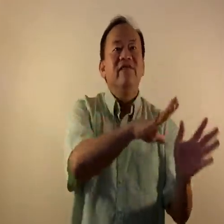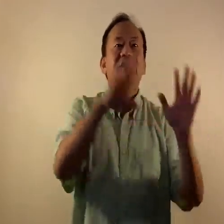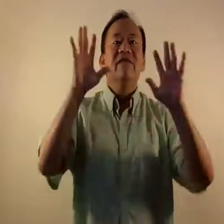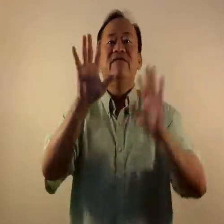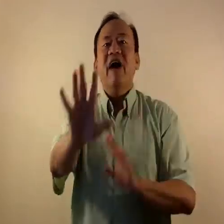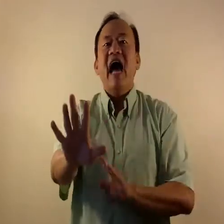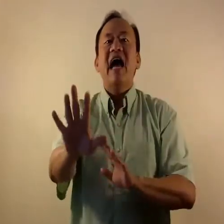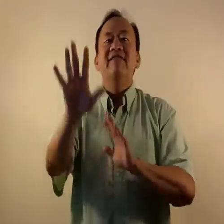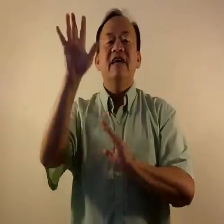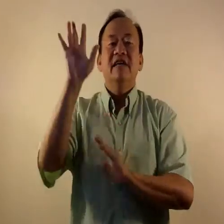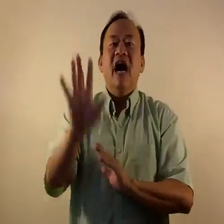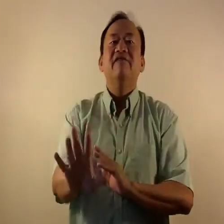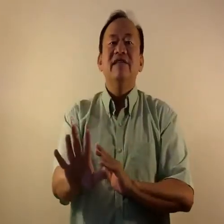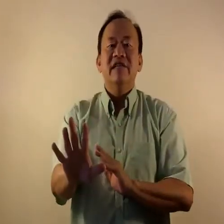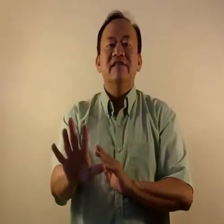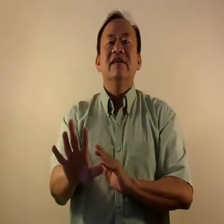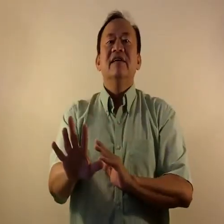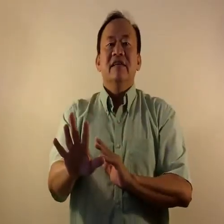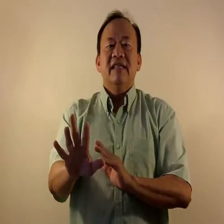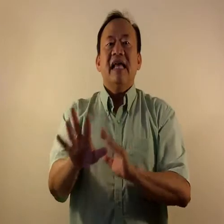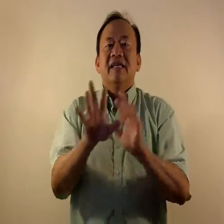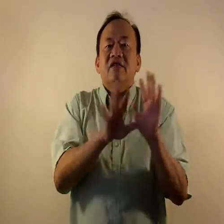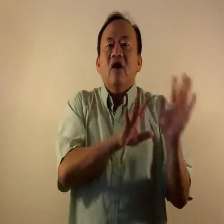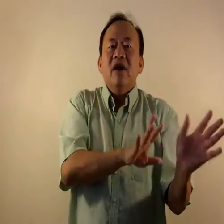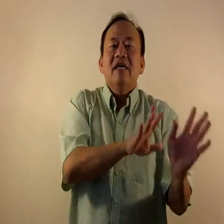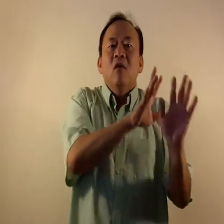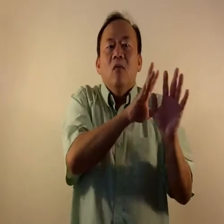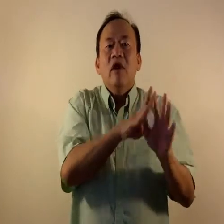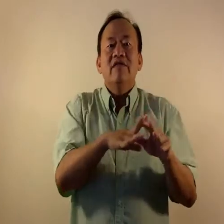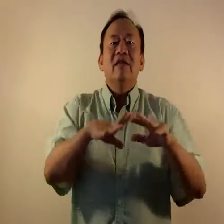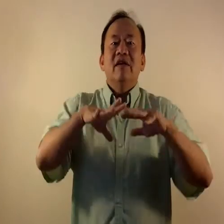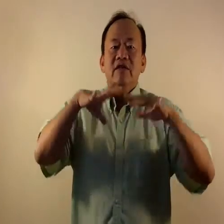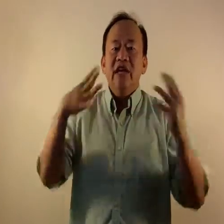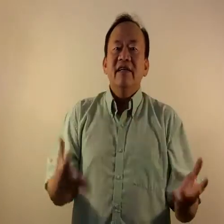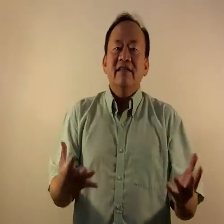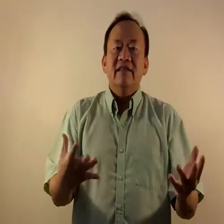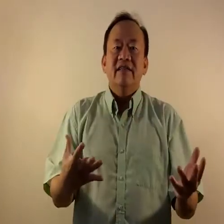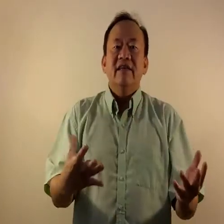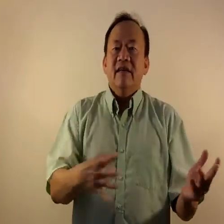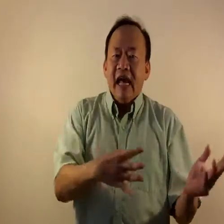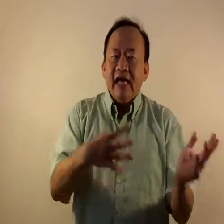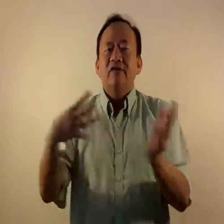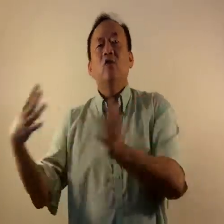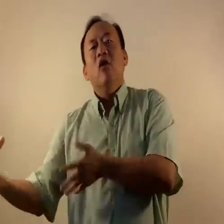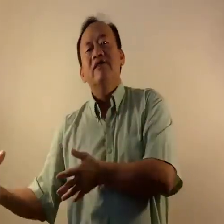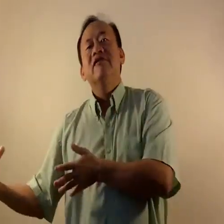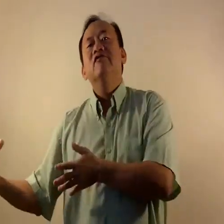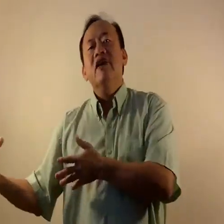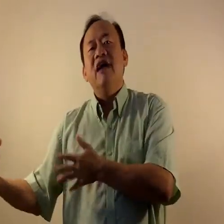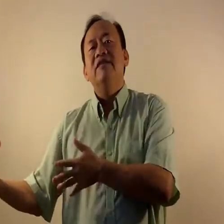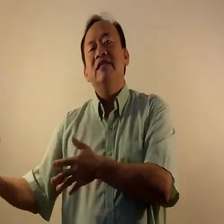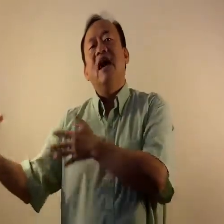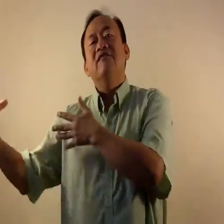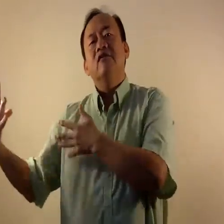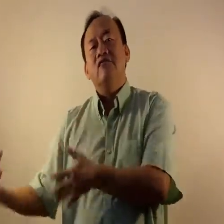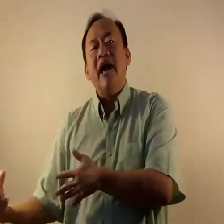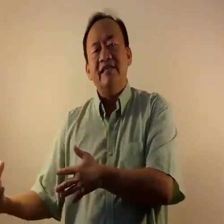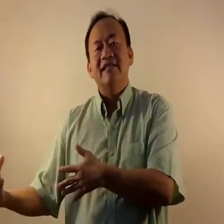different five covenants, starting with Genesis and toward the new covenant of Christ,